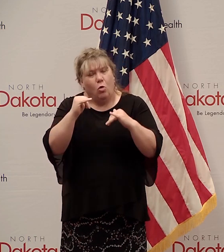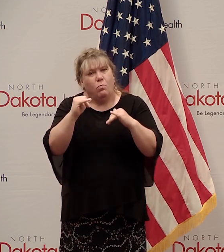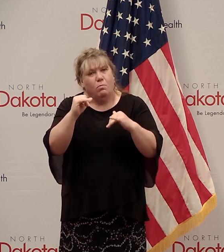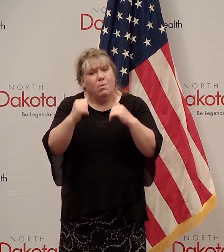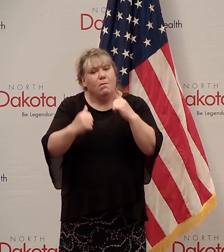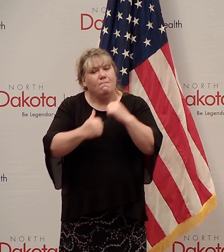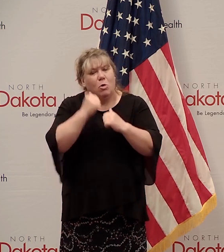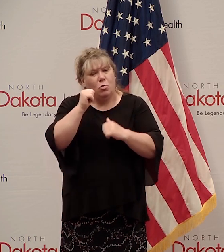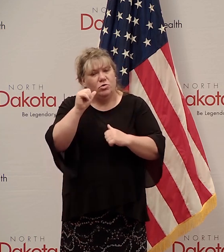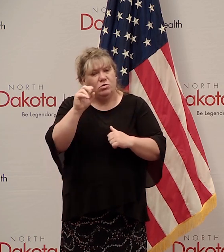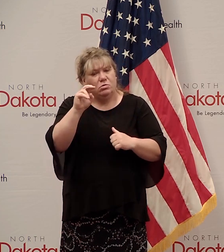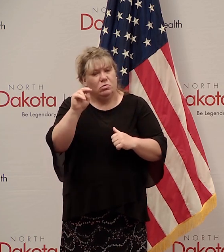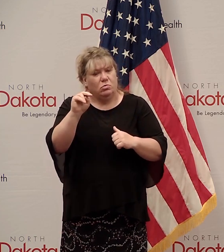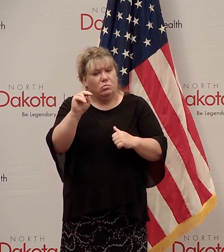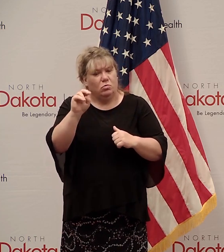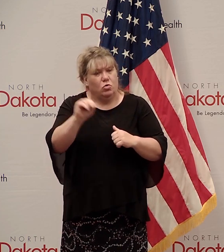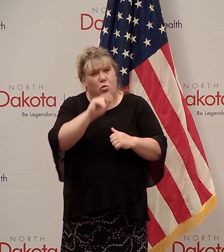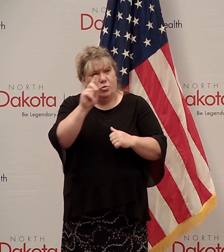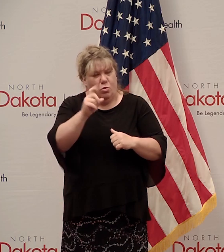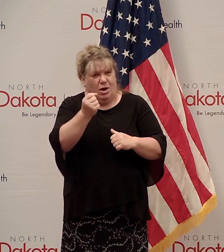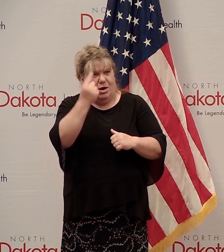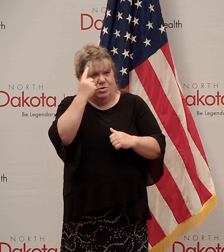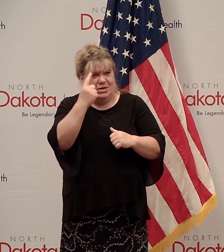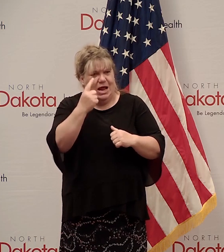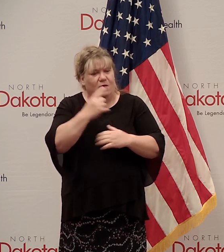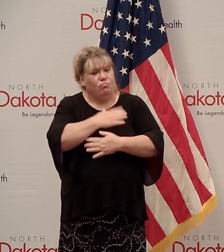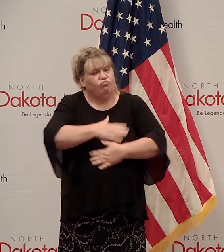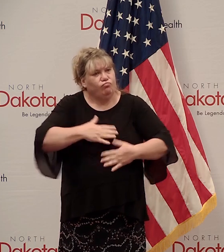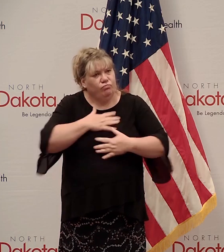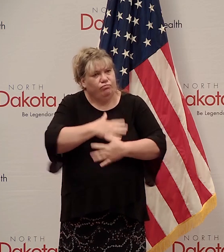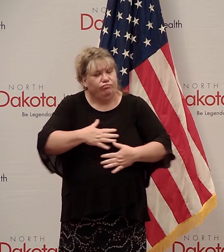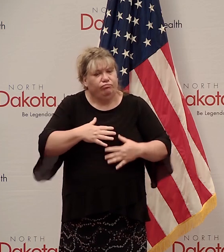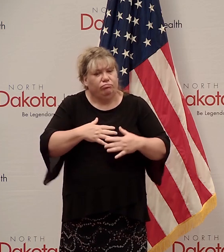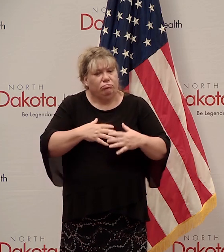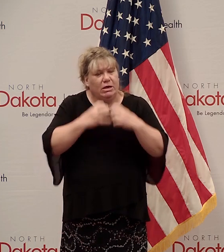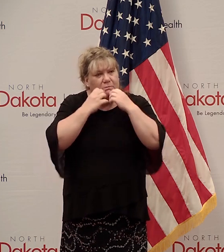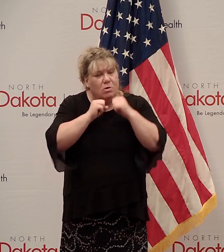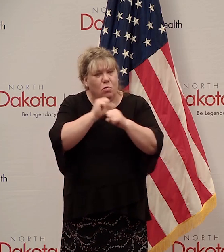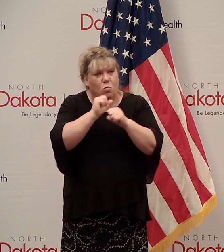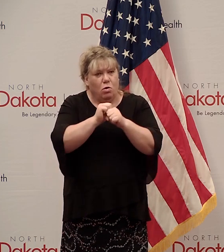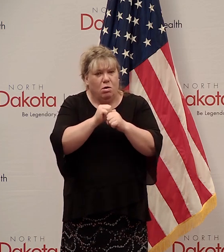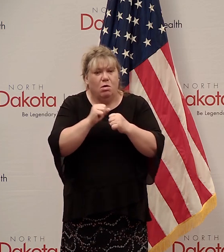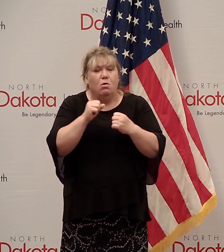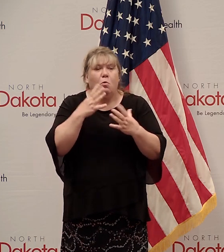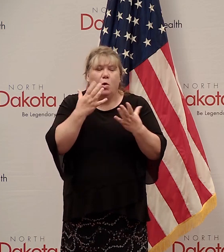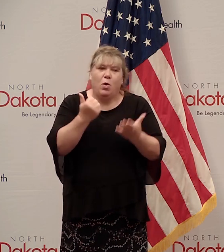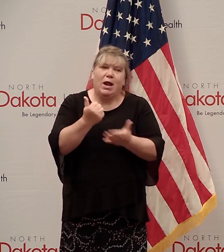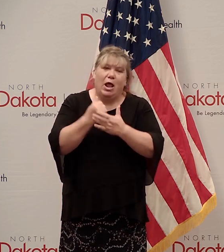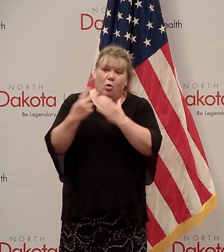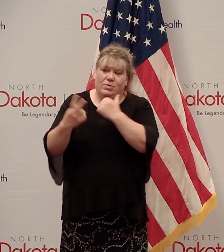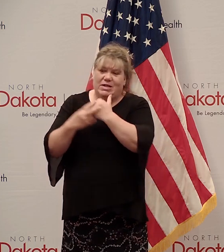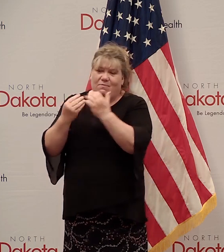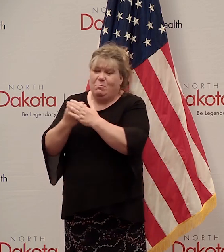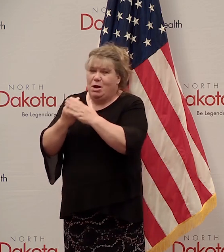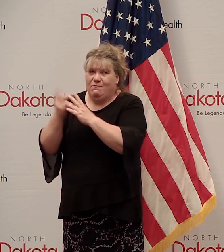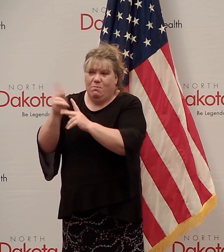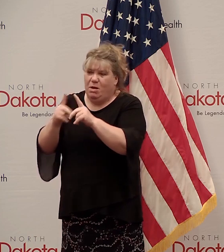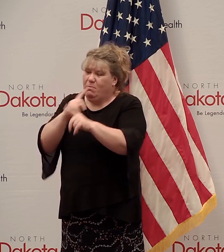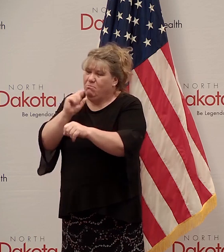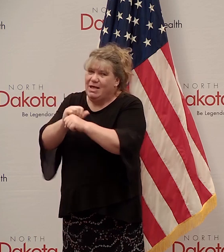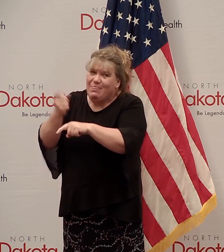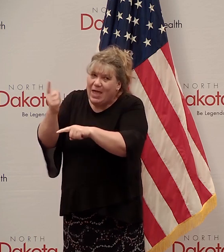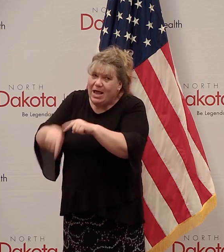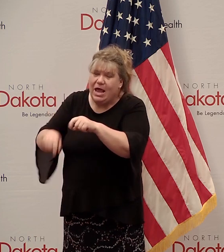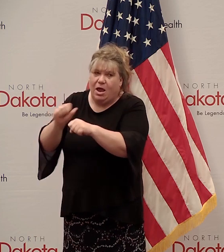value and the joy of work would work. And and and again, help preserve the dollars for those that truly don't have an opportunity to